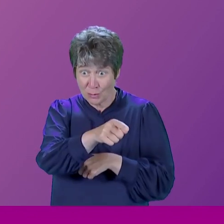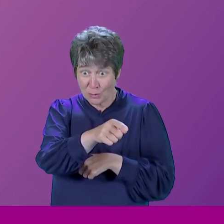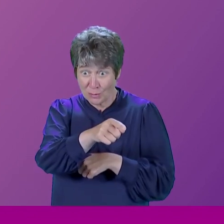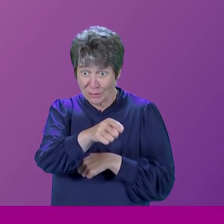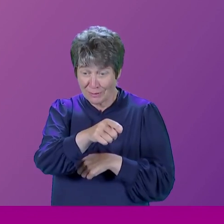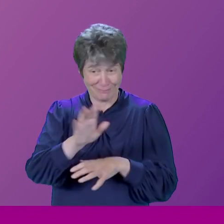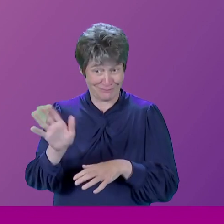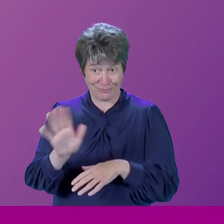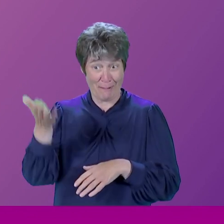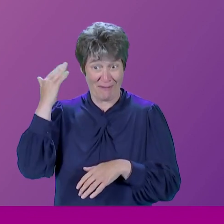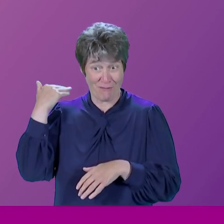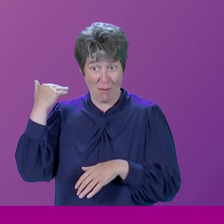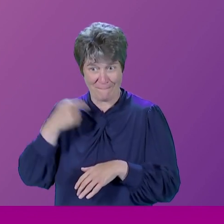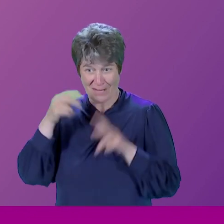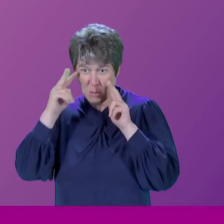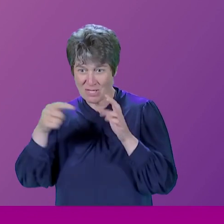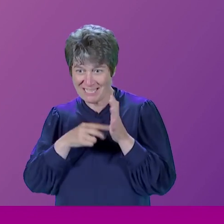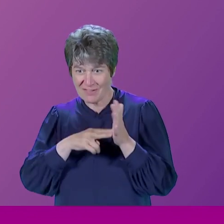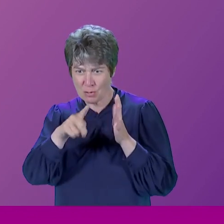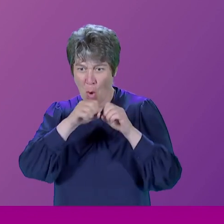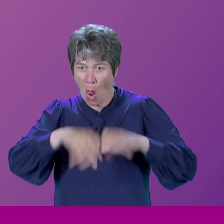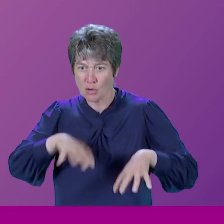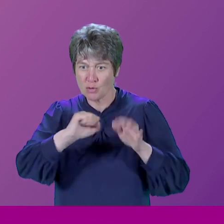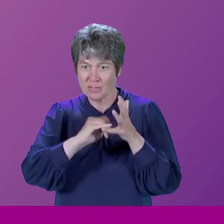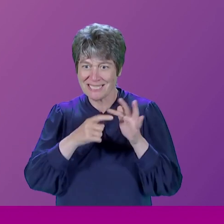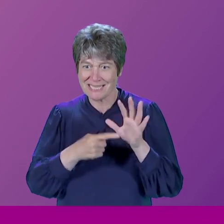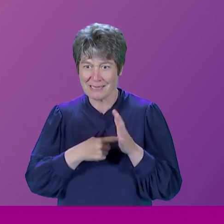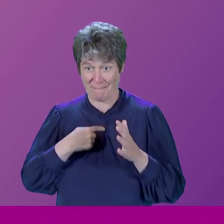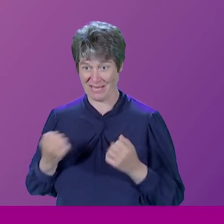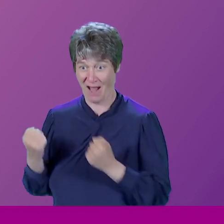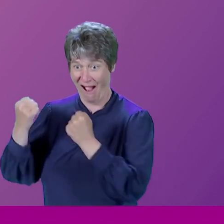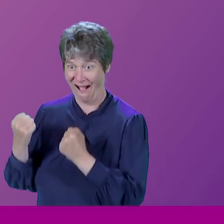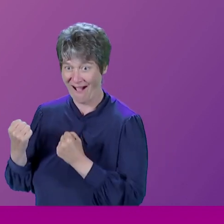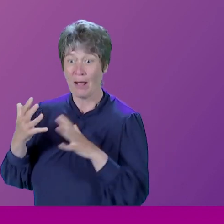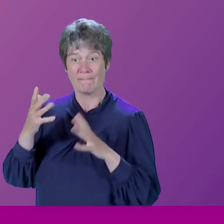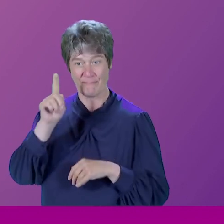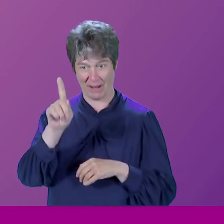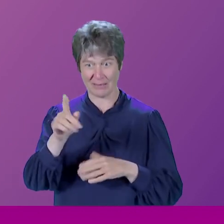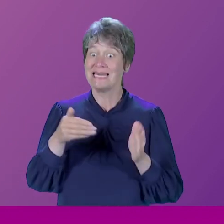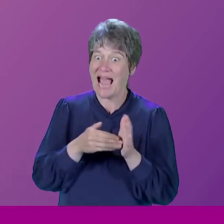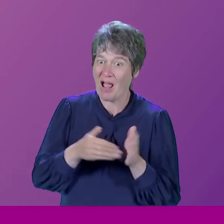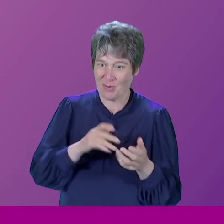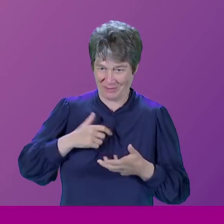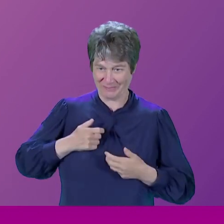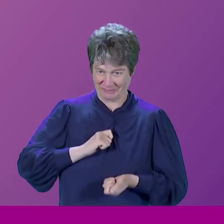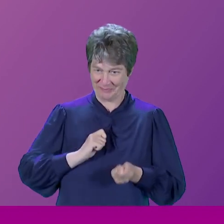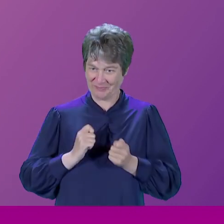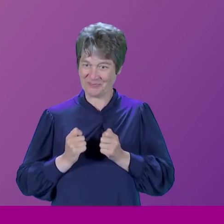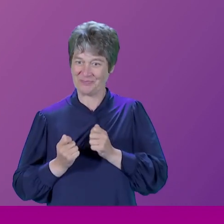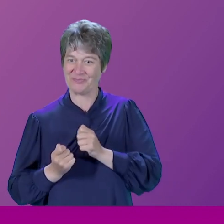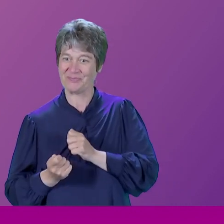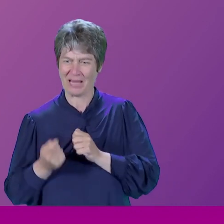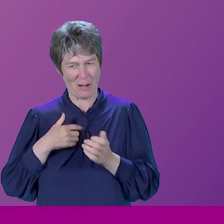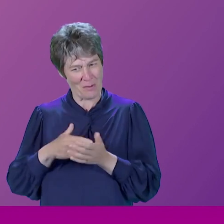up till five in the morning, I think, to watch it. However, I'll qualify that by saying I'm a great fan of yours now from a number of your programmes.